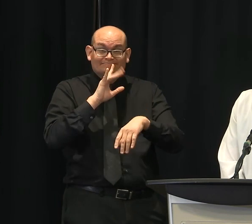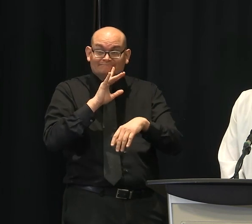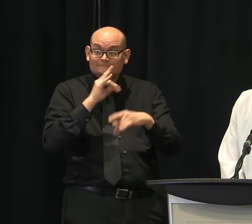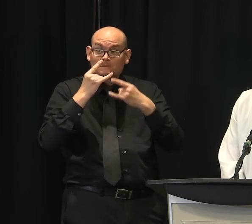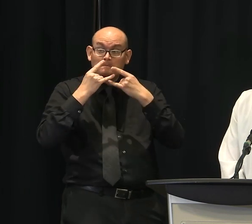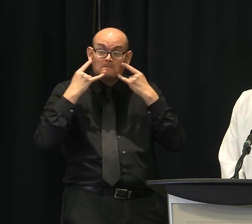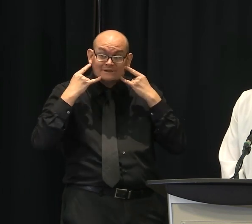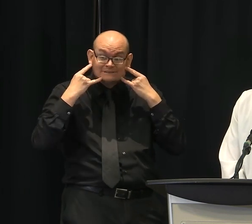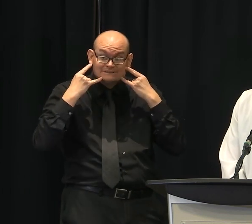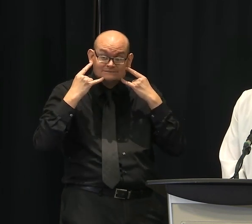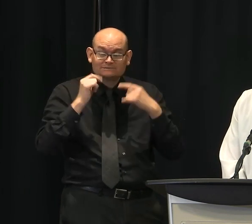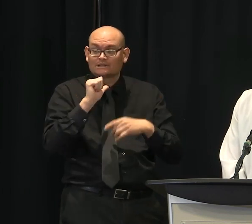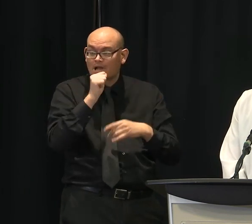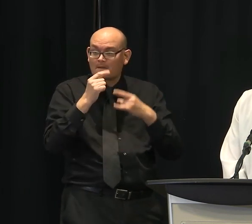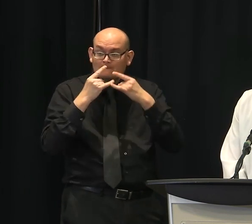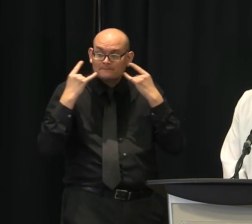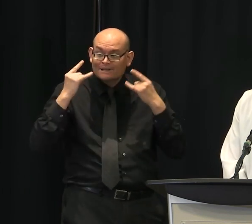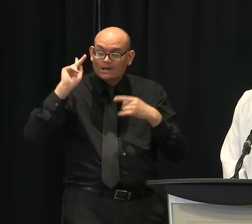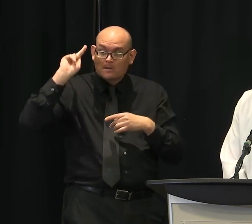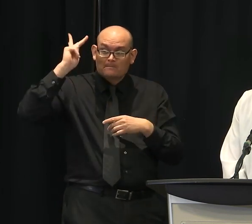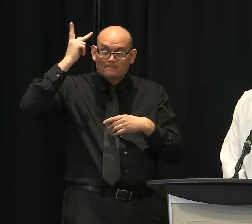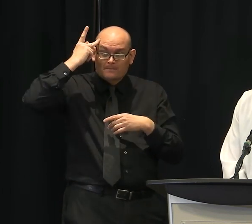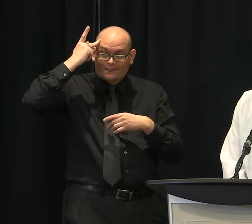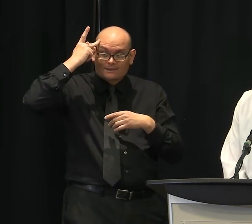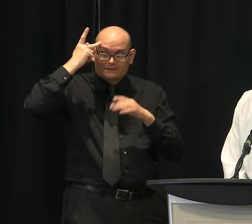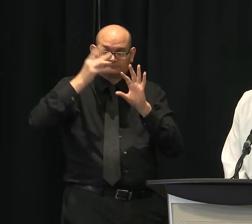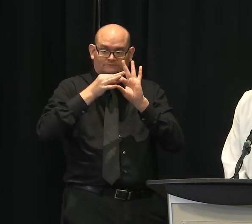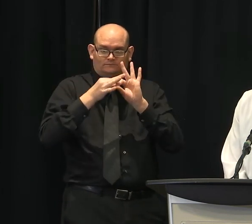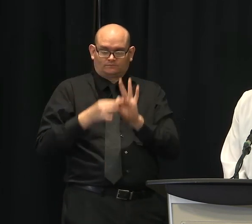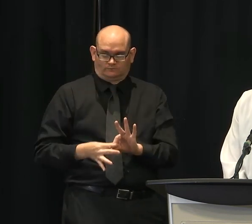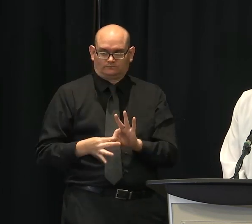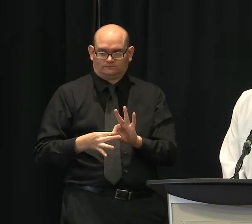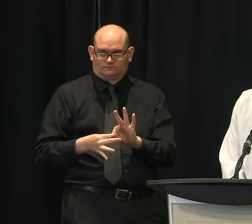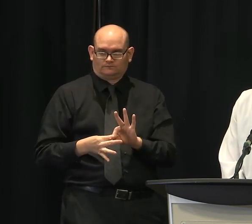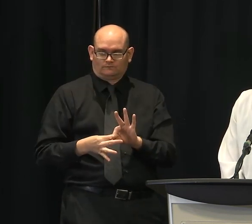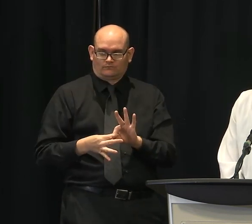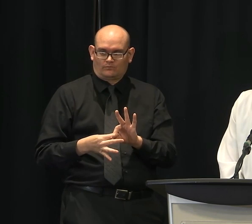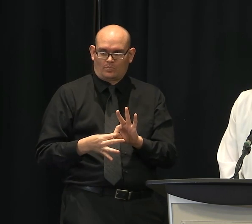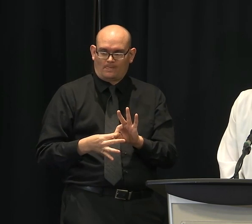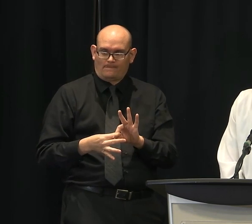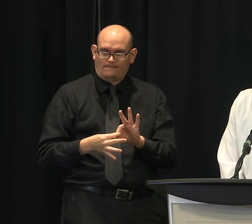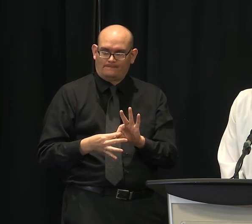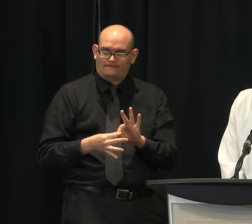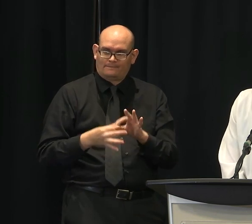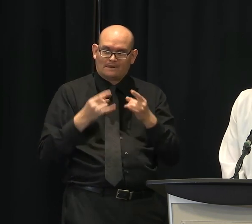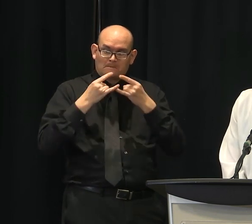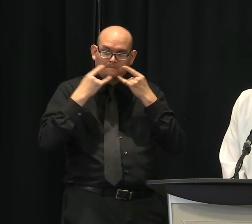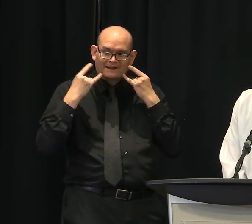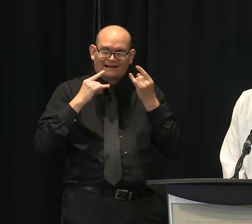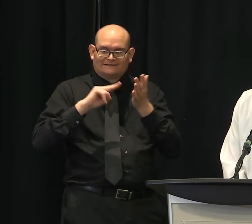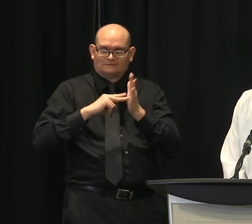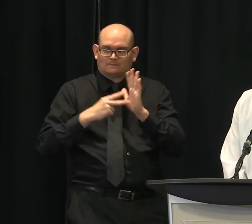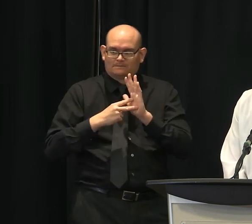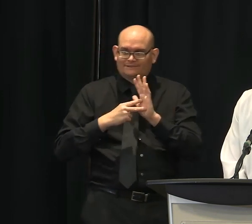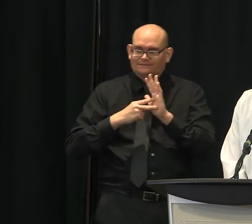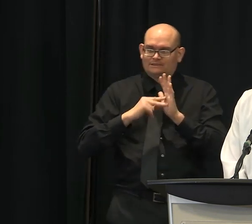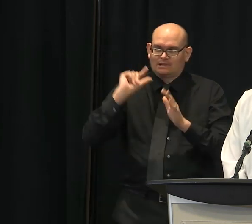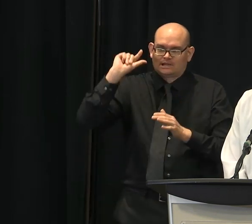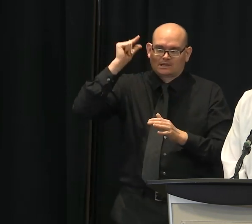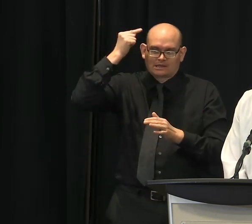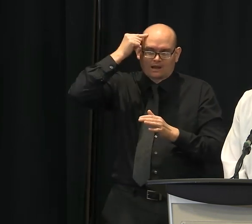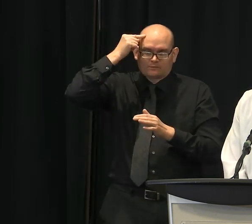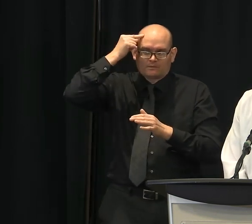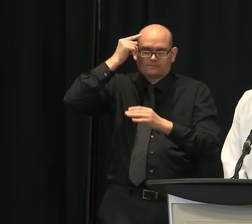I've heard a lot of people saying, oh, they're they're being authoritarian. They want to, they're just flexing power.